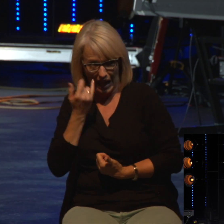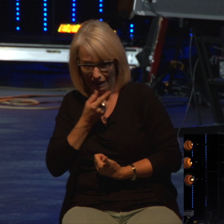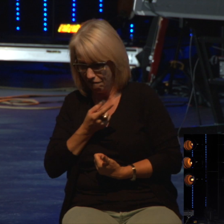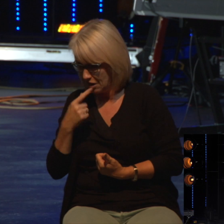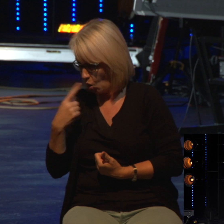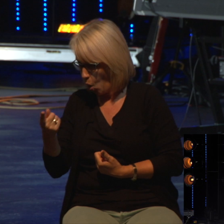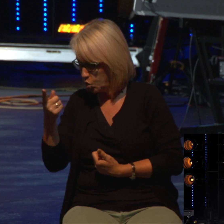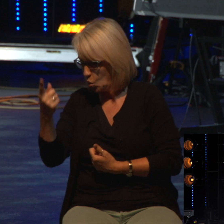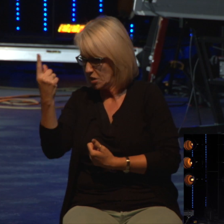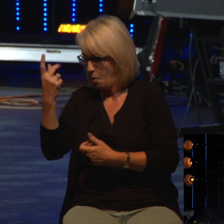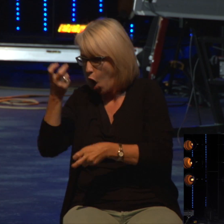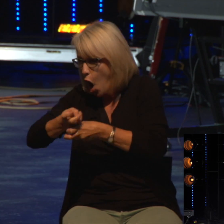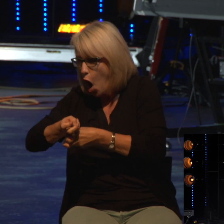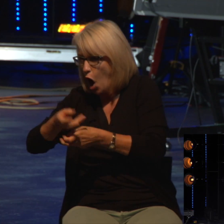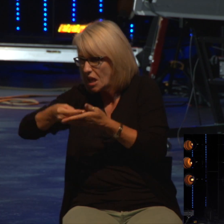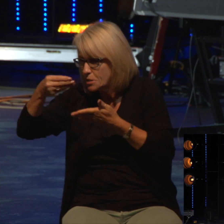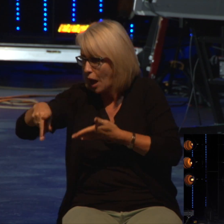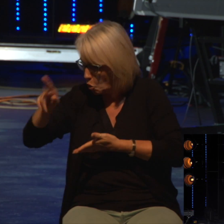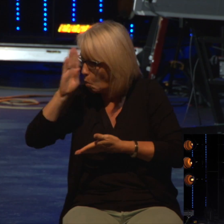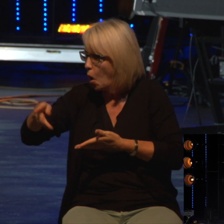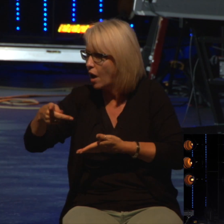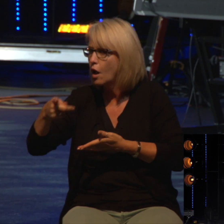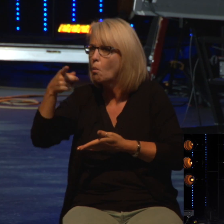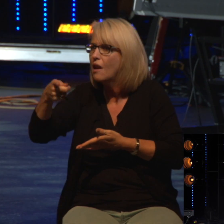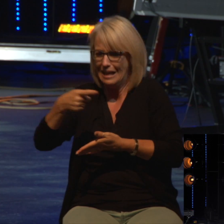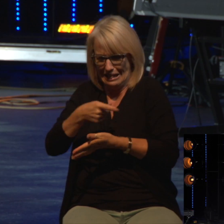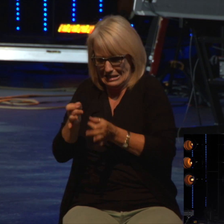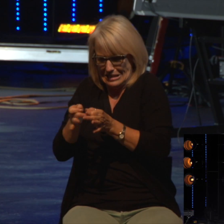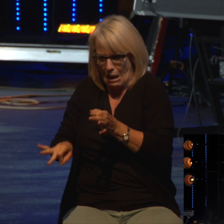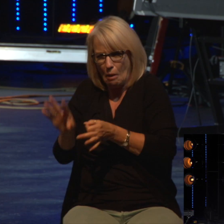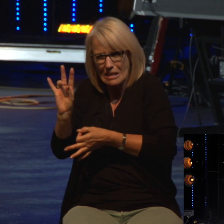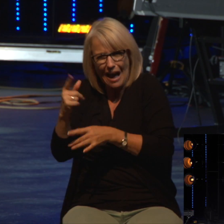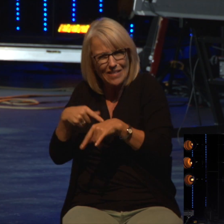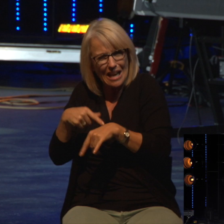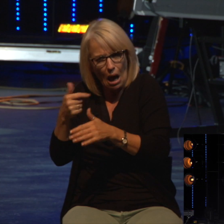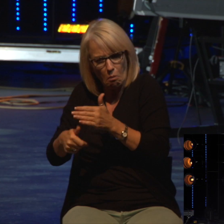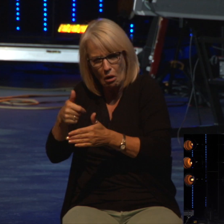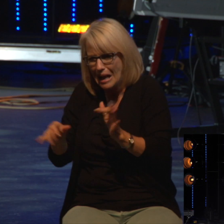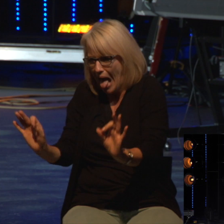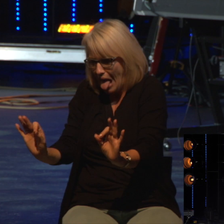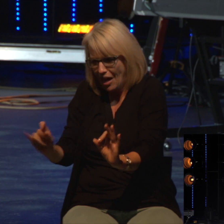expensive, you would have tried it. Why not try this? And so Naaman humbled himself,